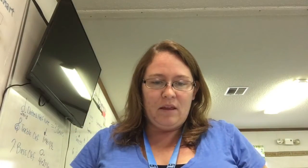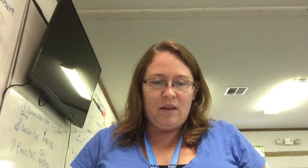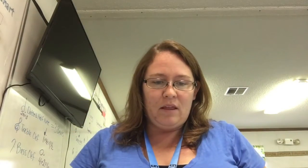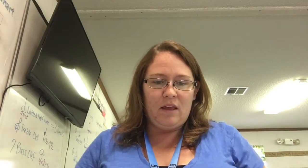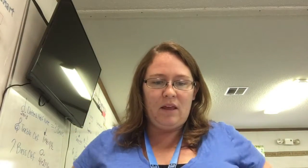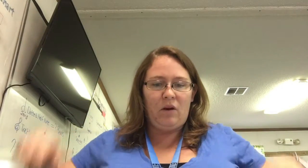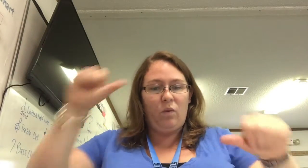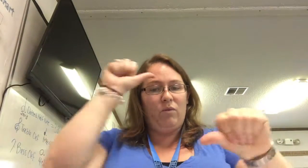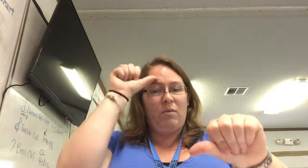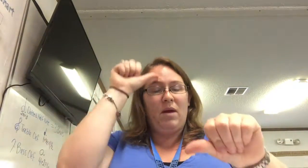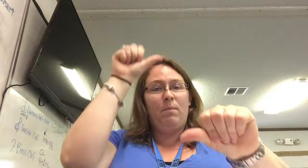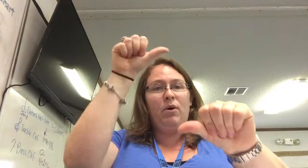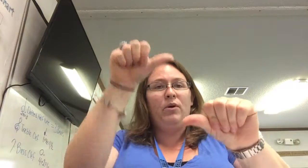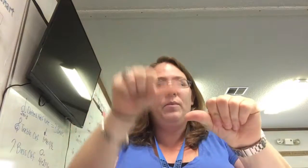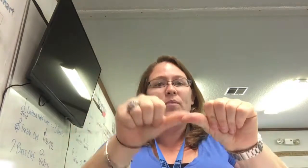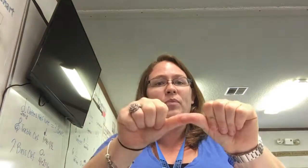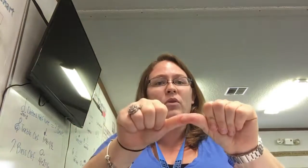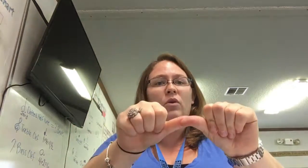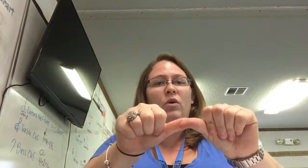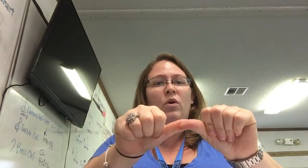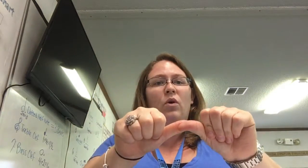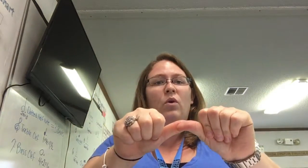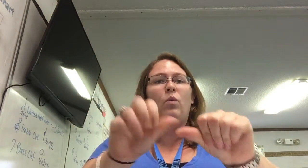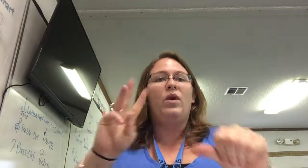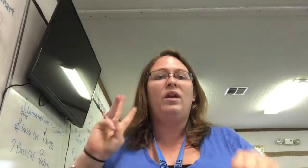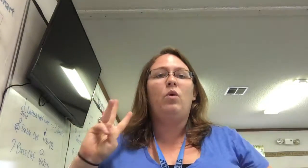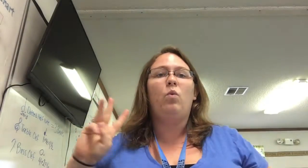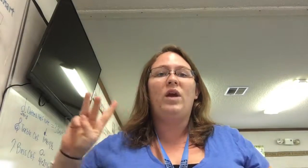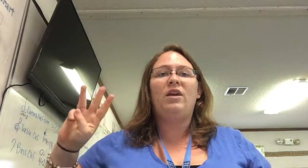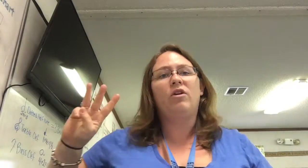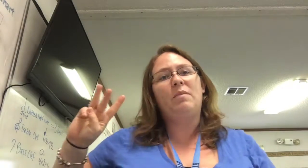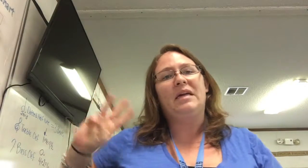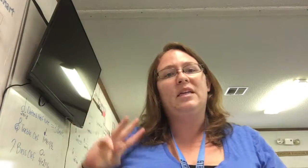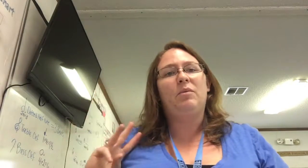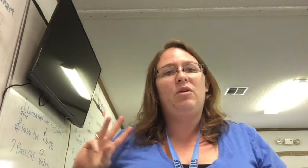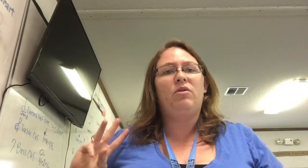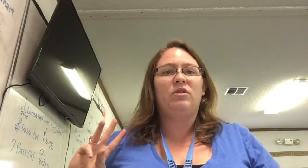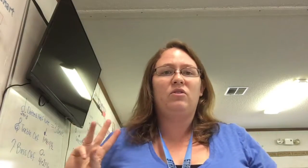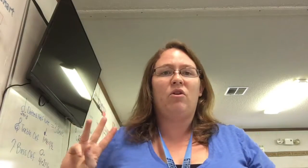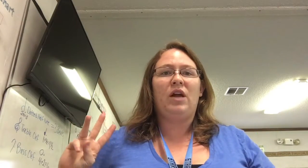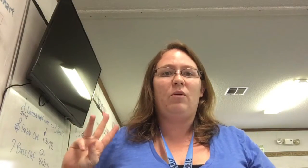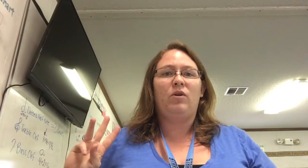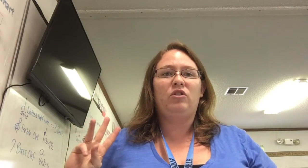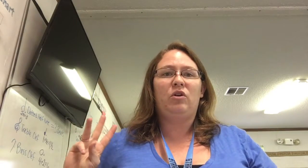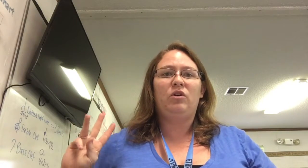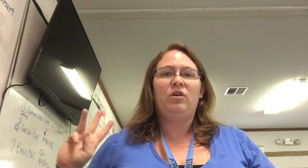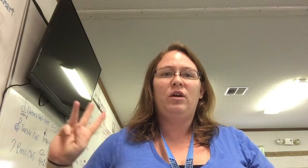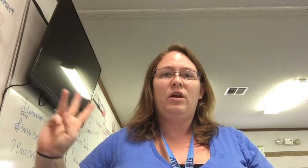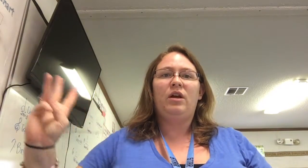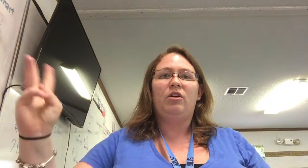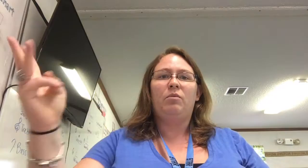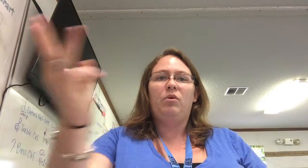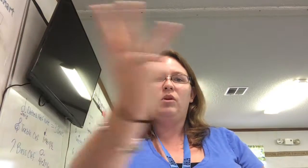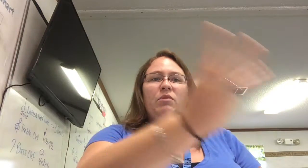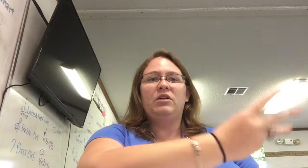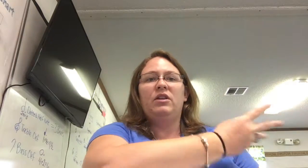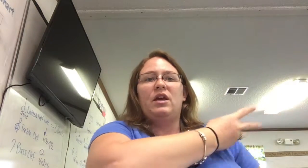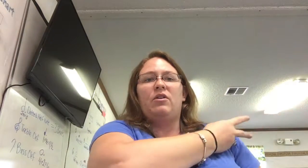Then we remember when we you're gonna make a W. You're gonna start at one shoulder and you're gonna pull it around to the other.